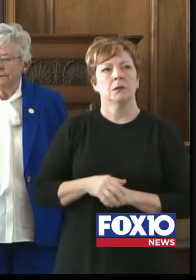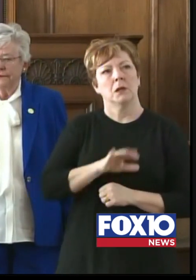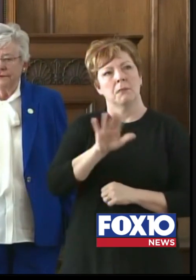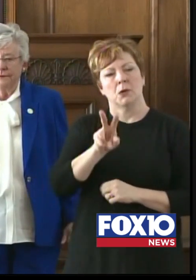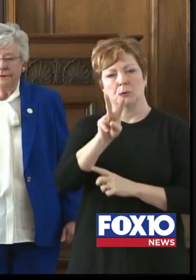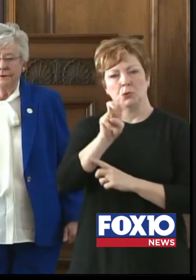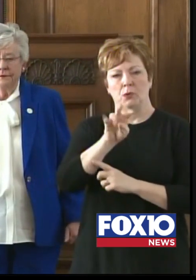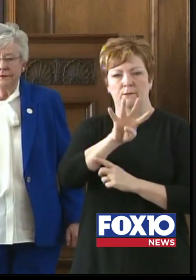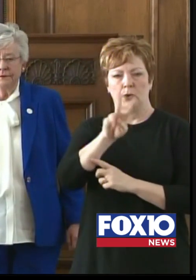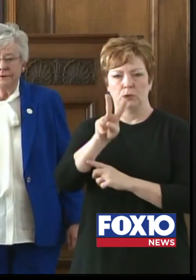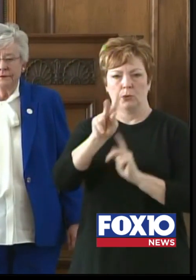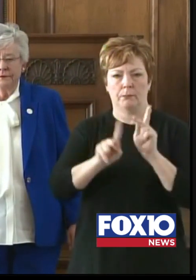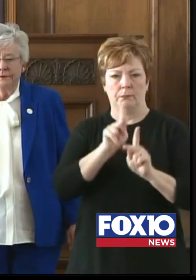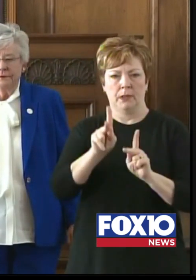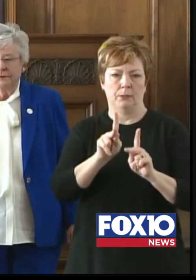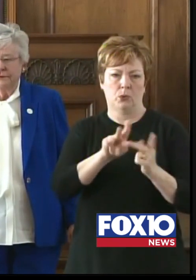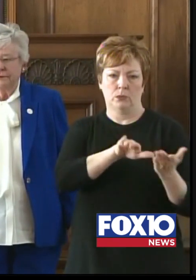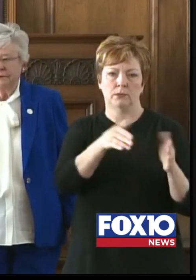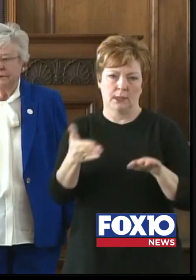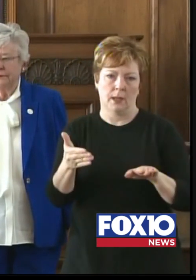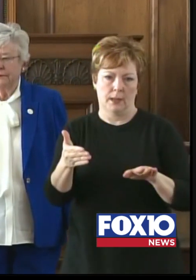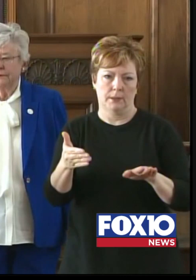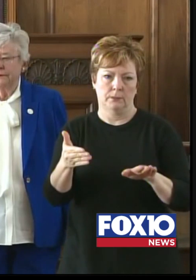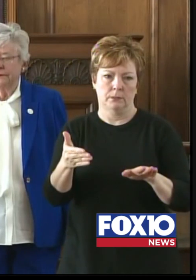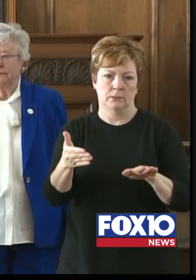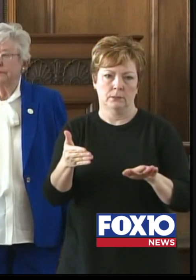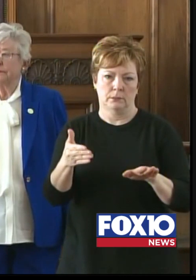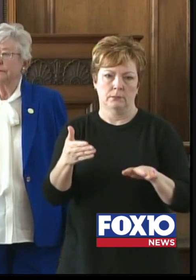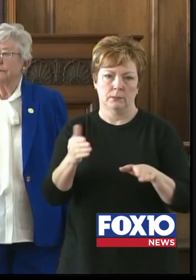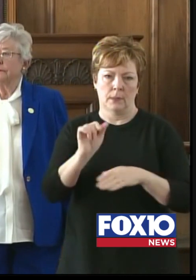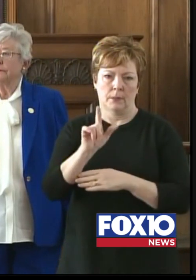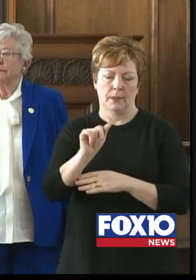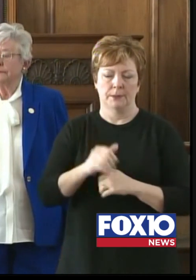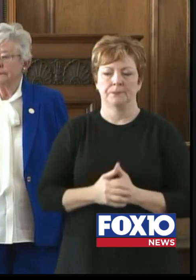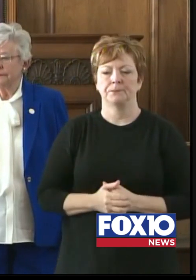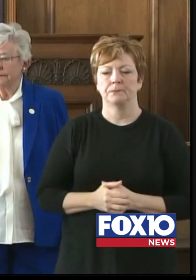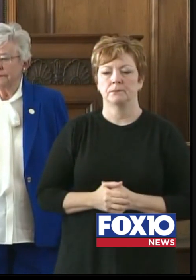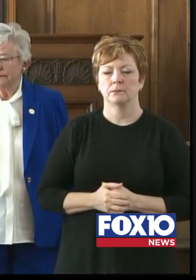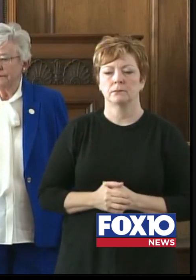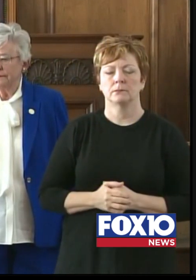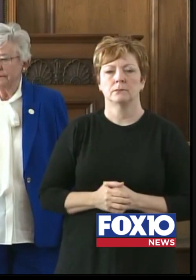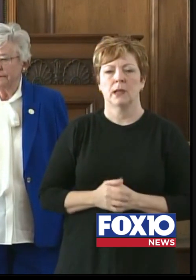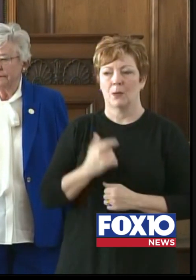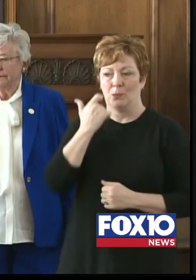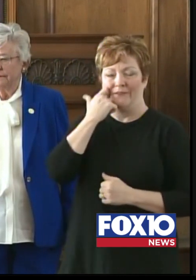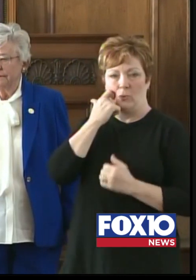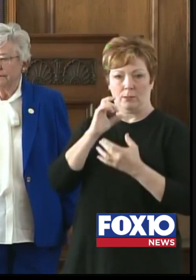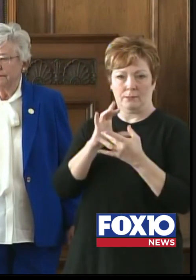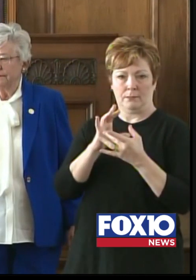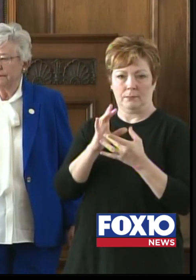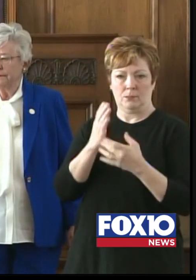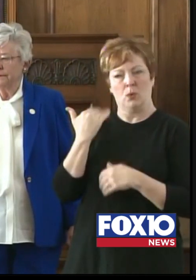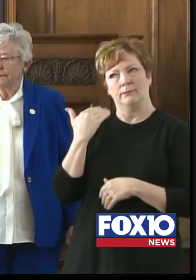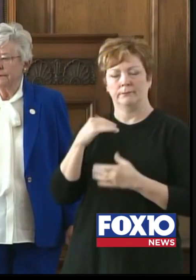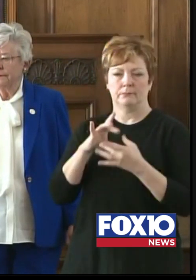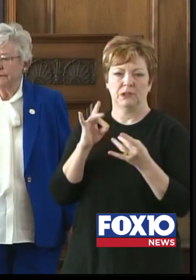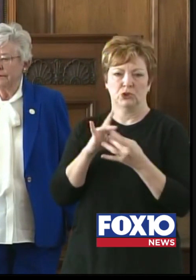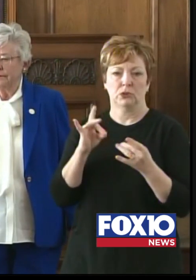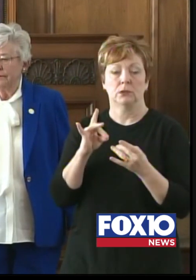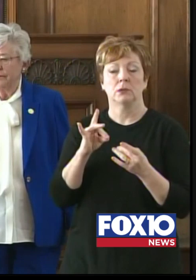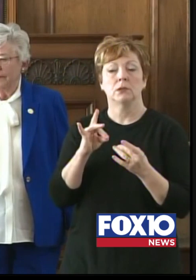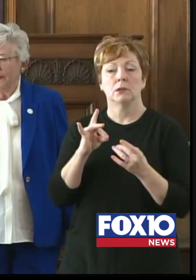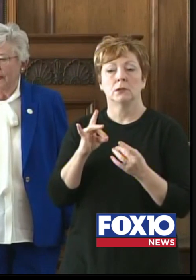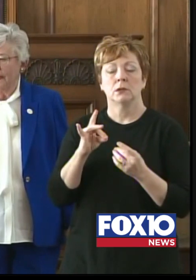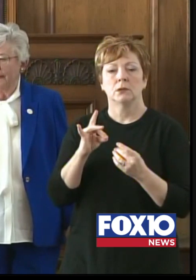so far reported here in Alabama. Like we have mentioned to you before, we see that our